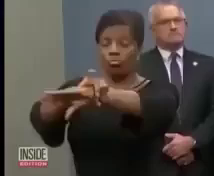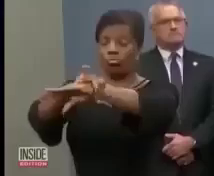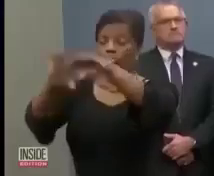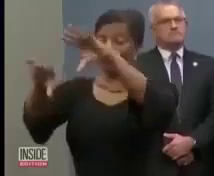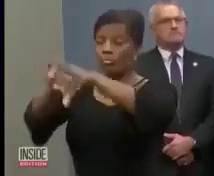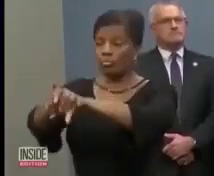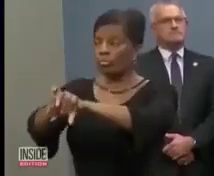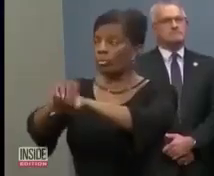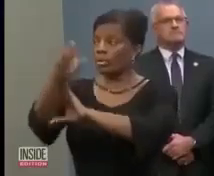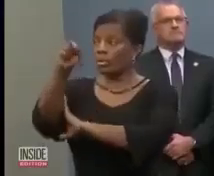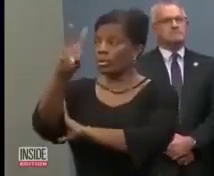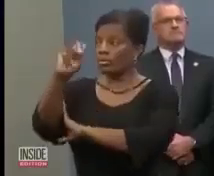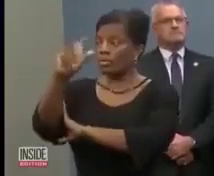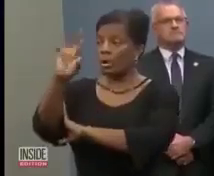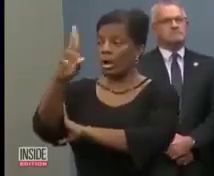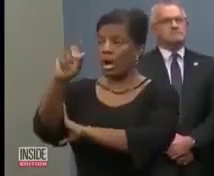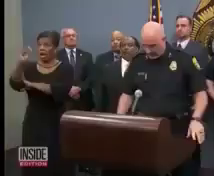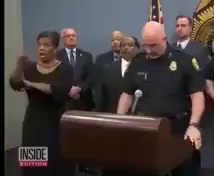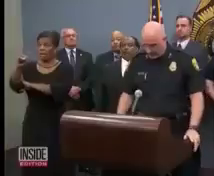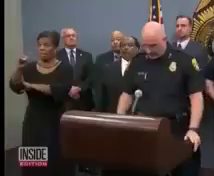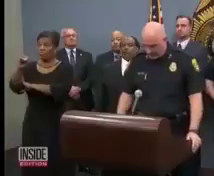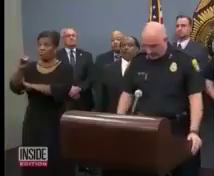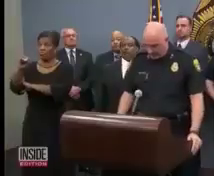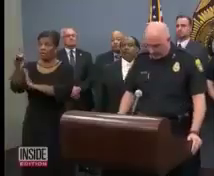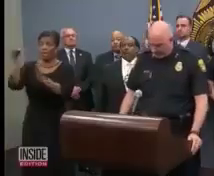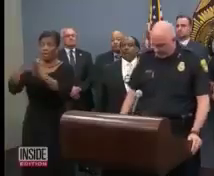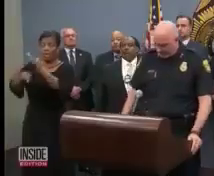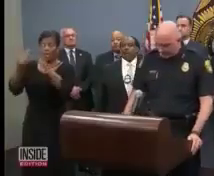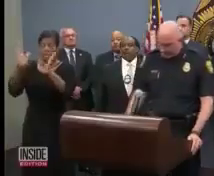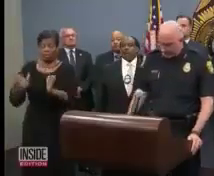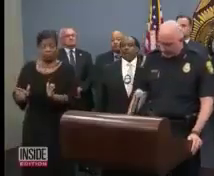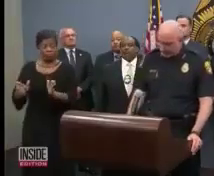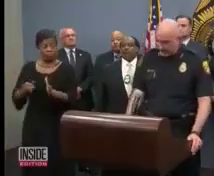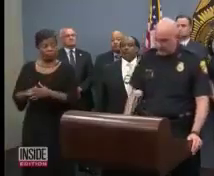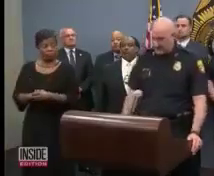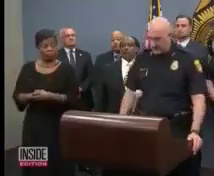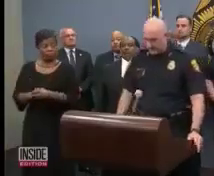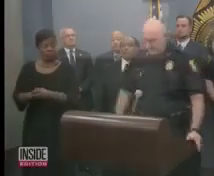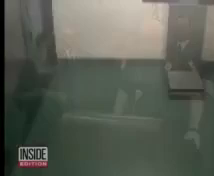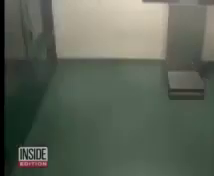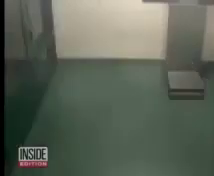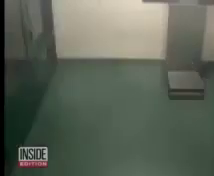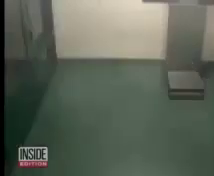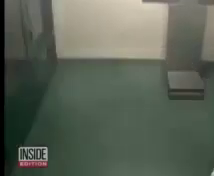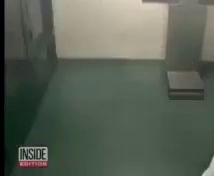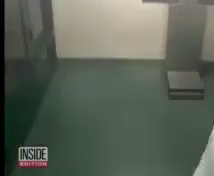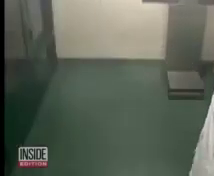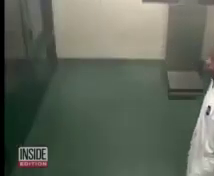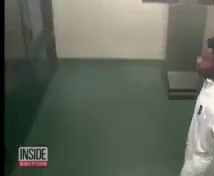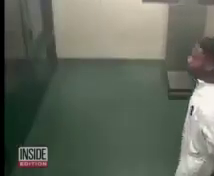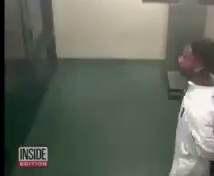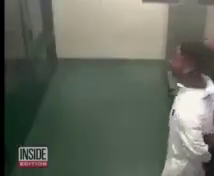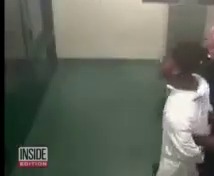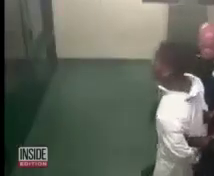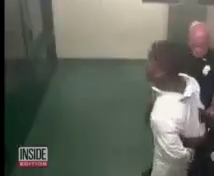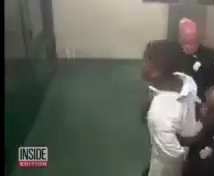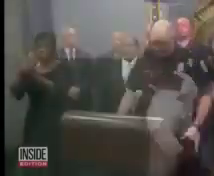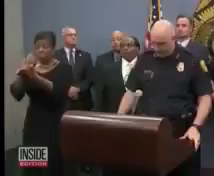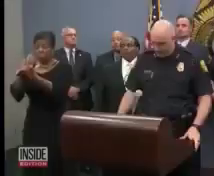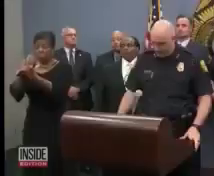Signing total gibberish. This time it was at the police news conference announcing an arrest in the Tampa serial killings. We will be